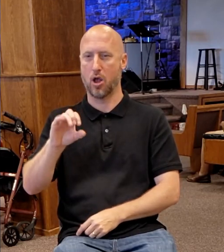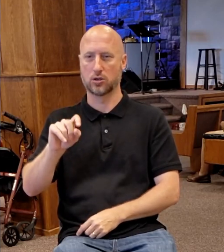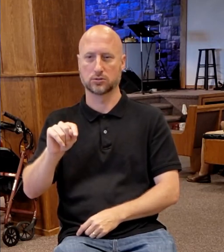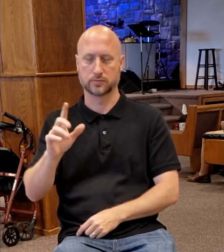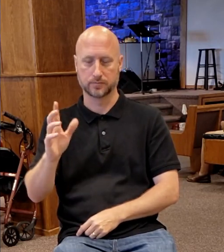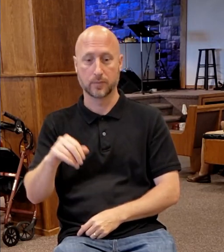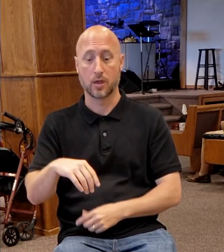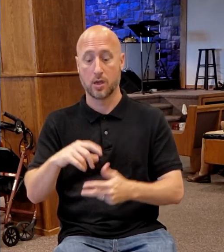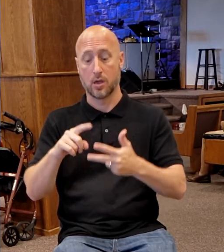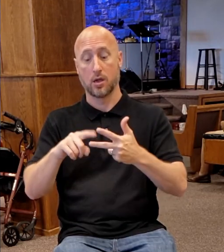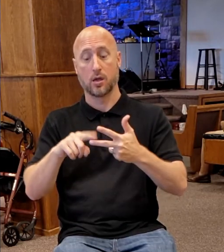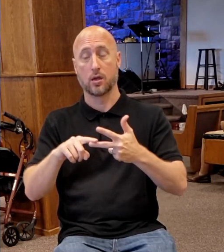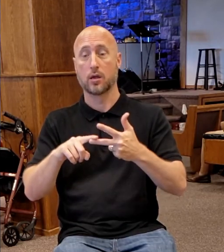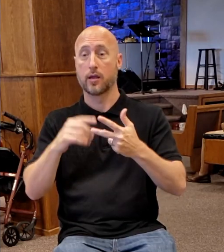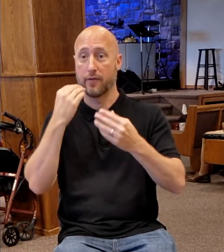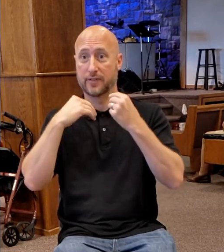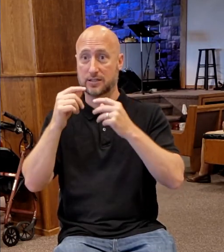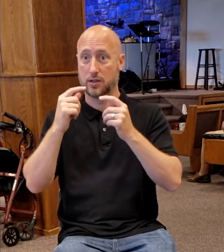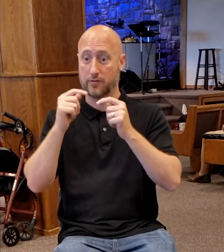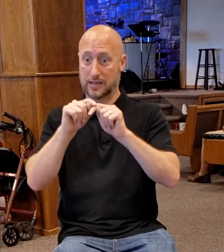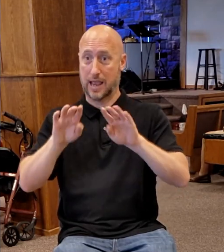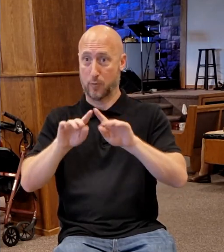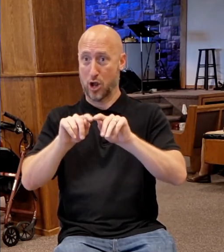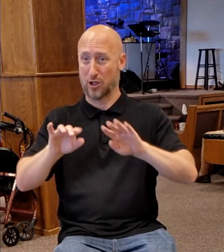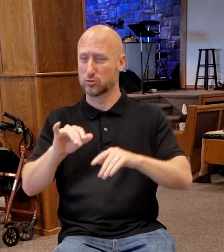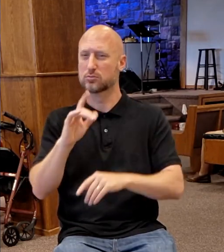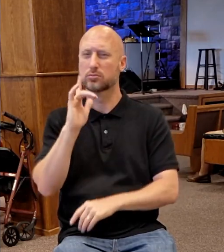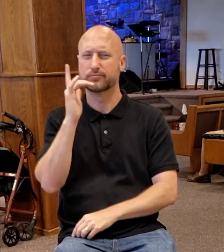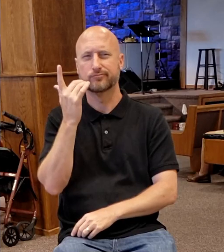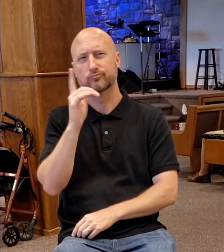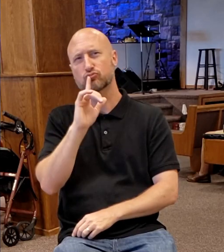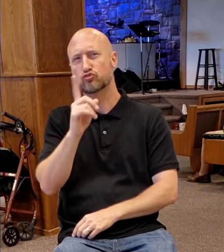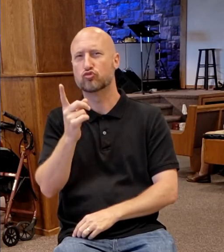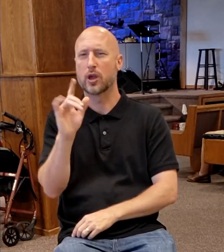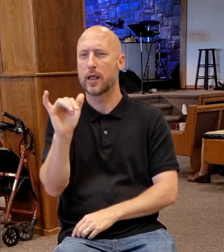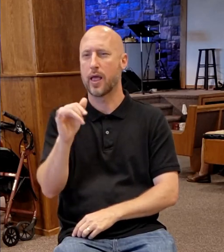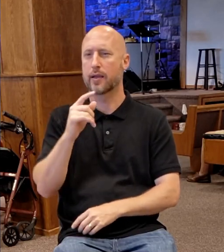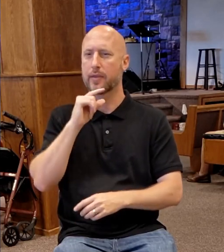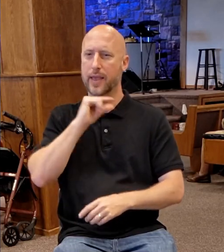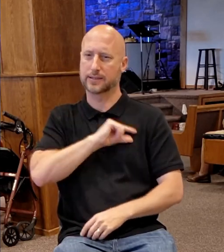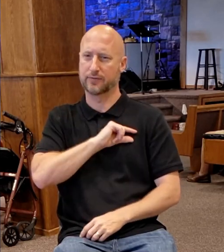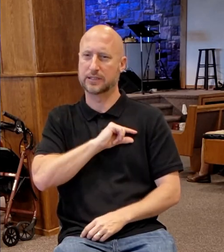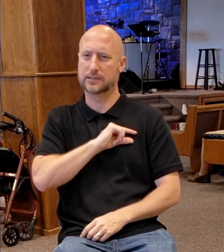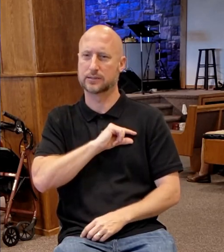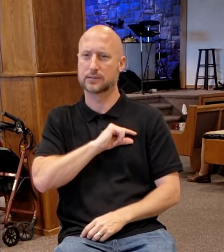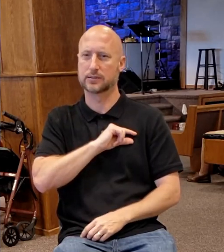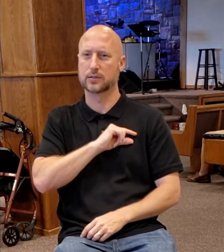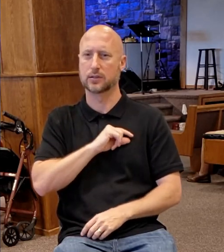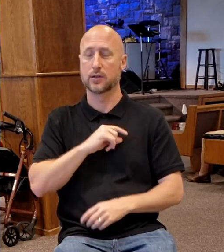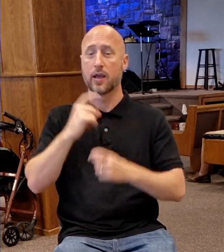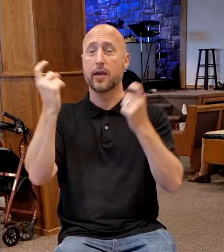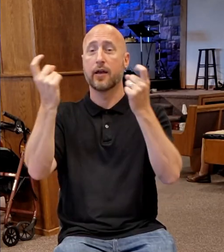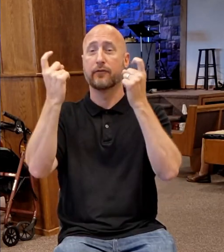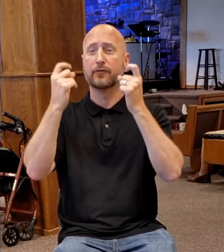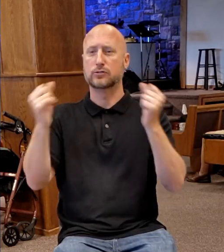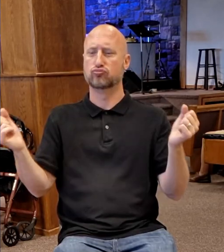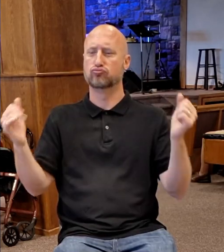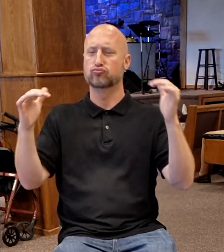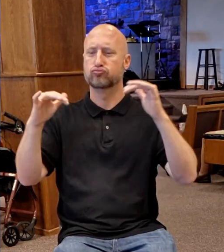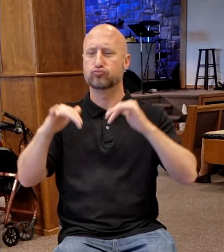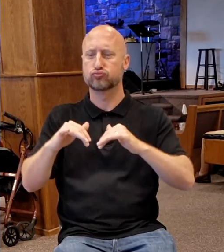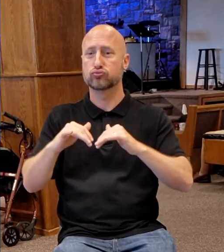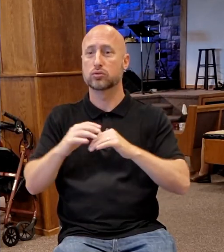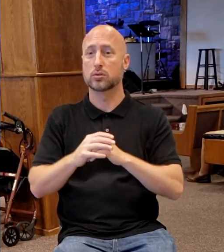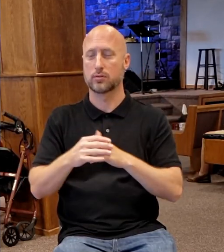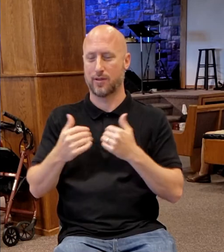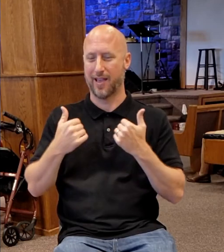And then, the feast of tabernacles, kind of like our Thanksgiving. was a feast of ingathering. And it was a feast where they dwelled in